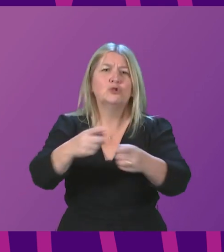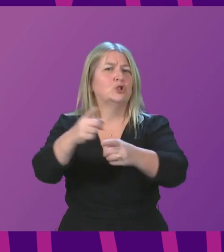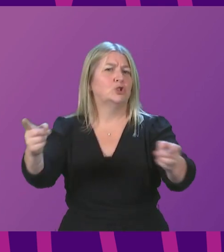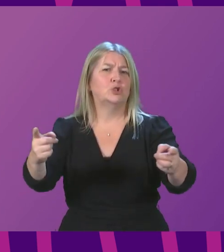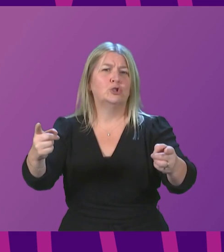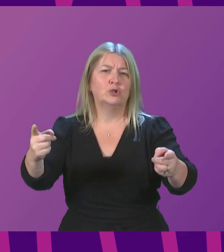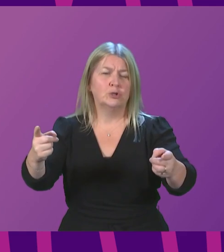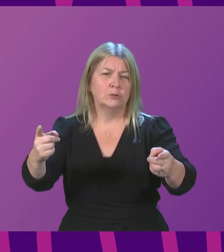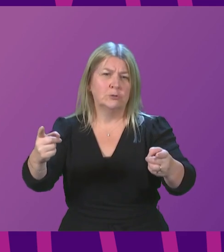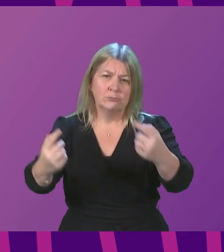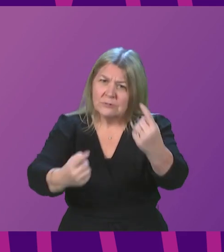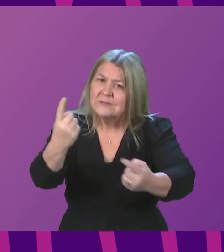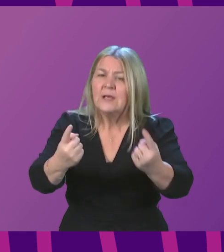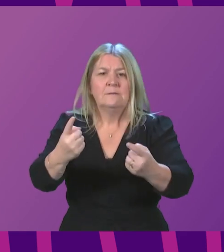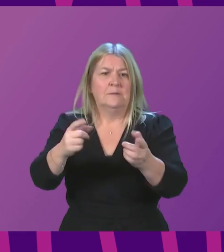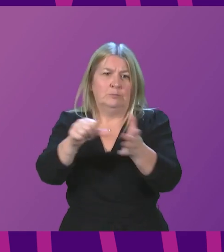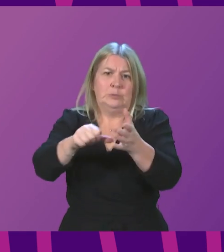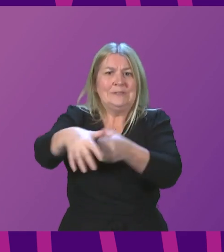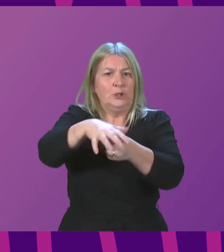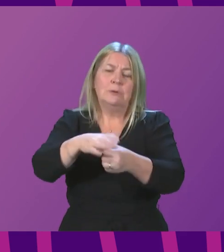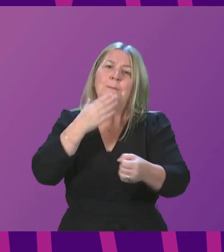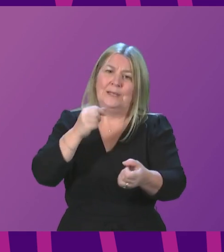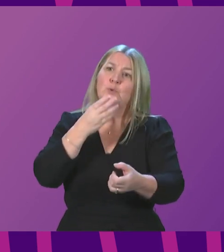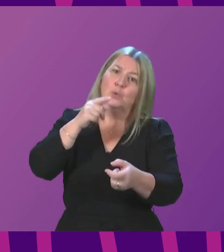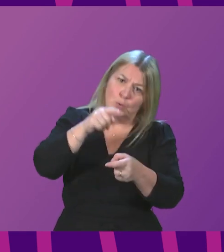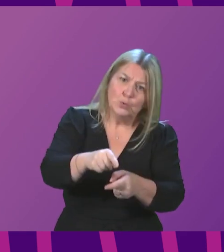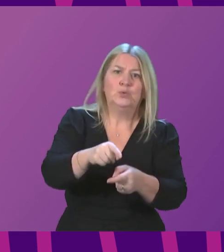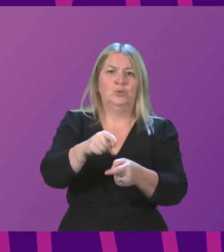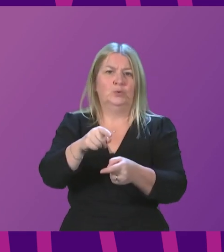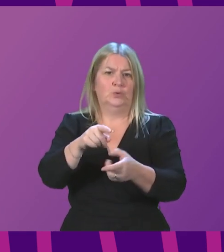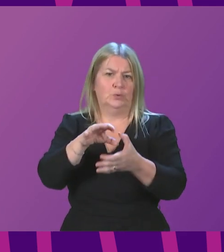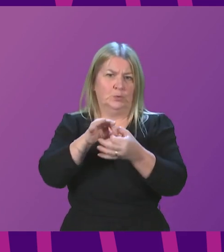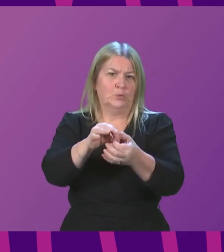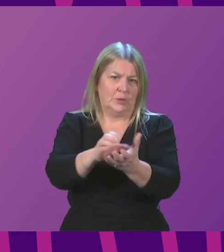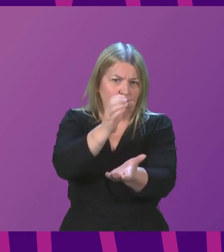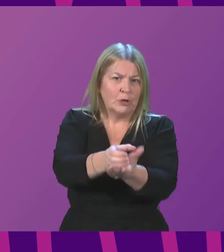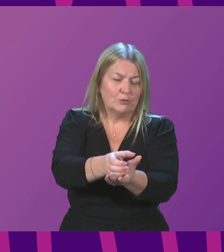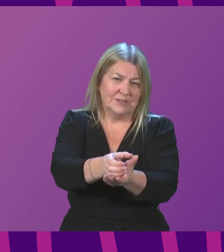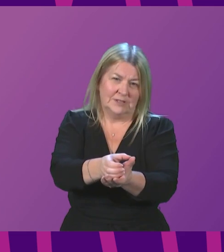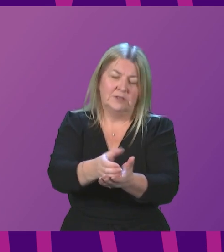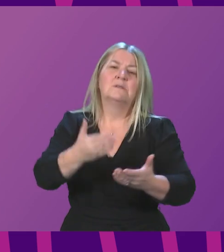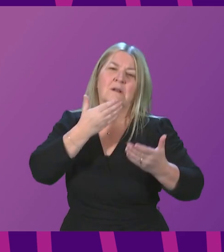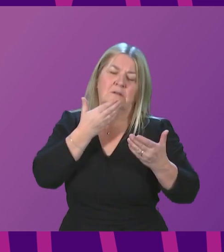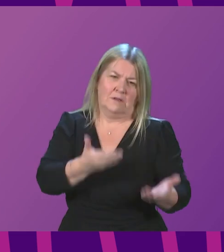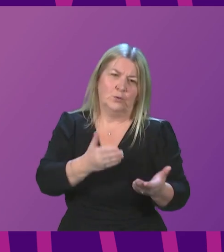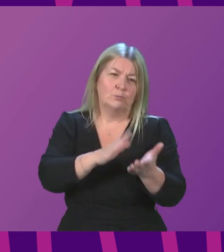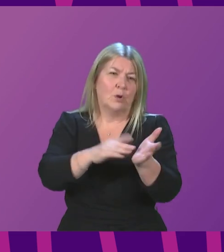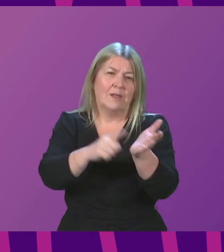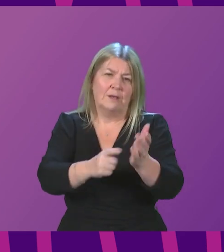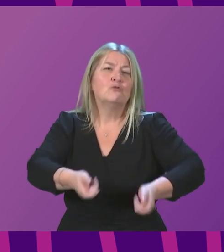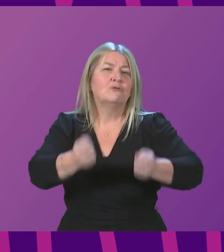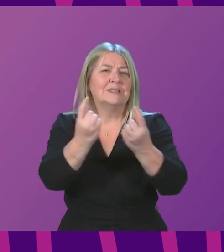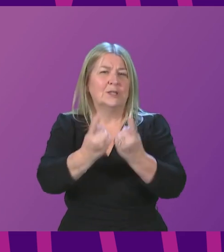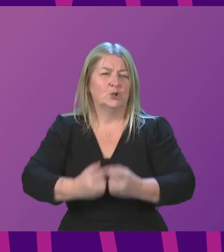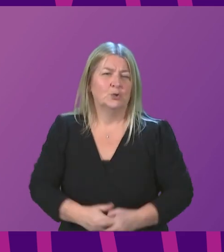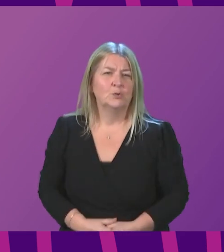in such a difficult situation to make use of that and end by thanking Monica Lennon for raising such an important issue I'll